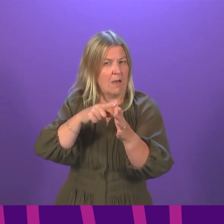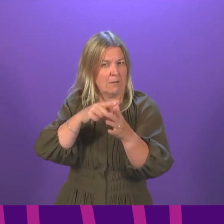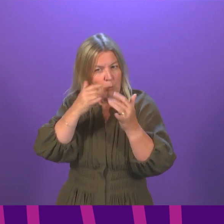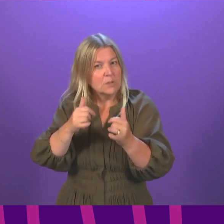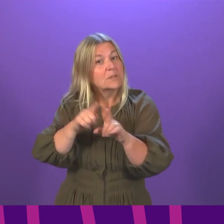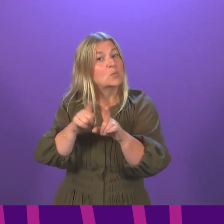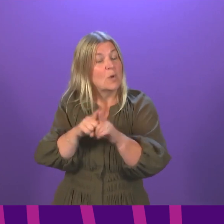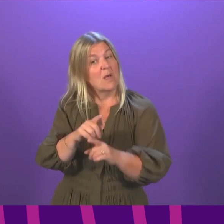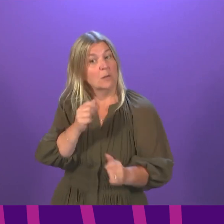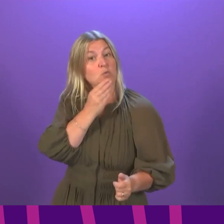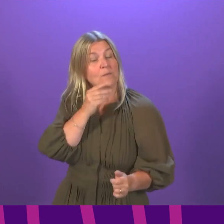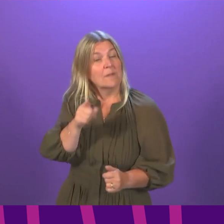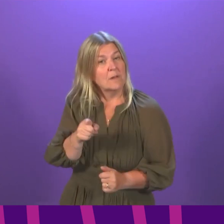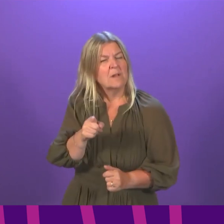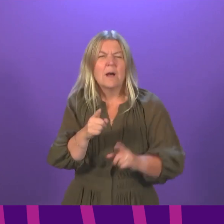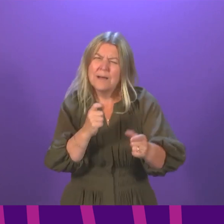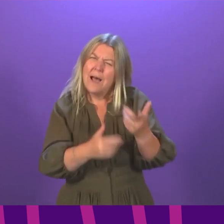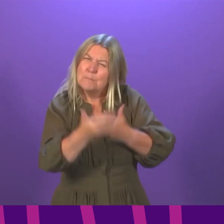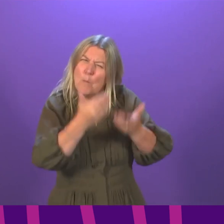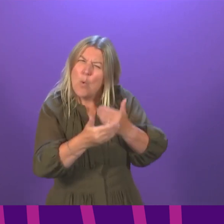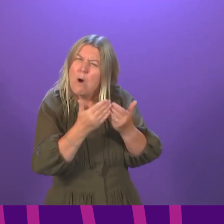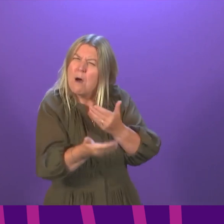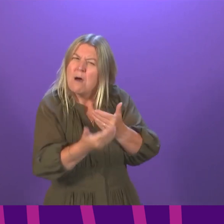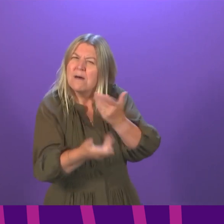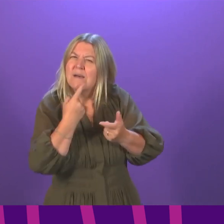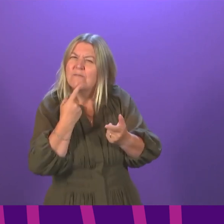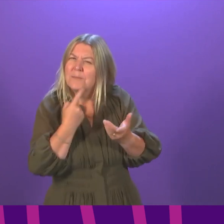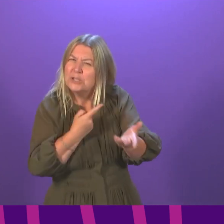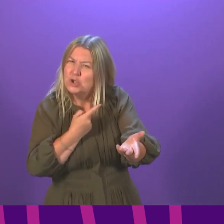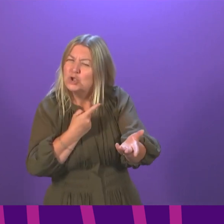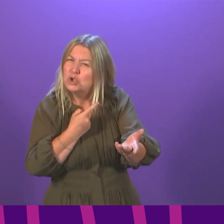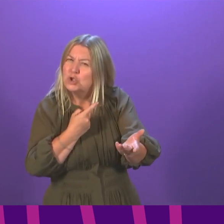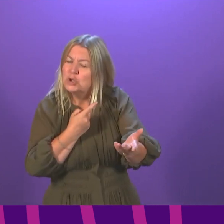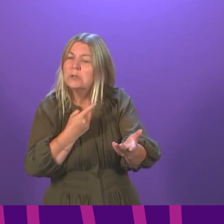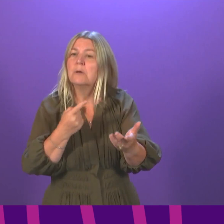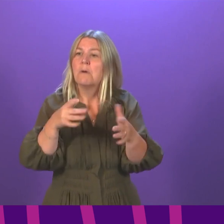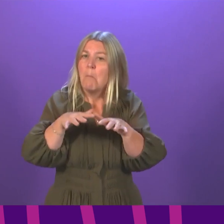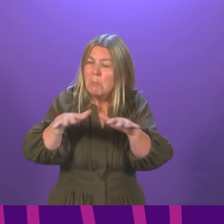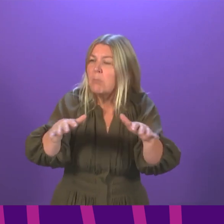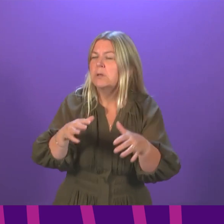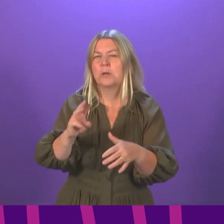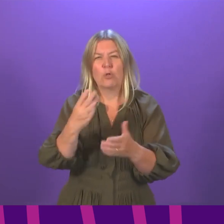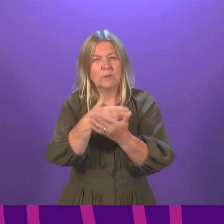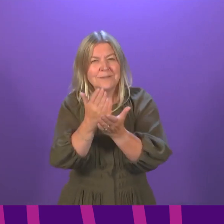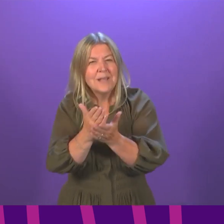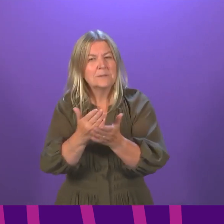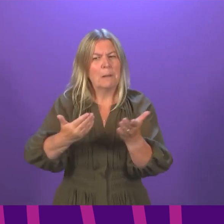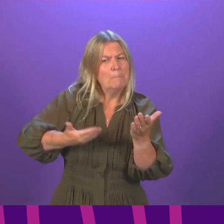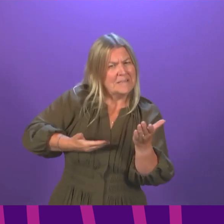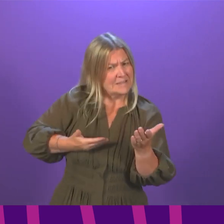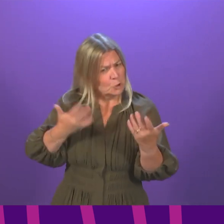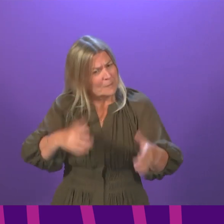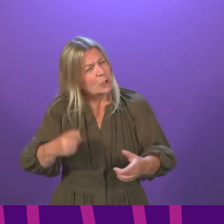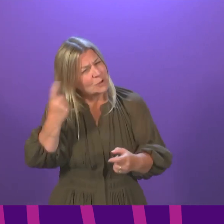and whether further support in ventilation or HEPA filtration for public third sector or business places, whether that is being